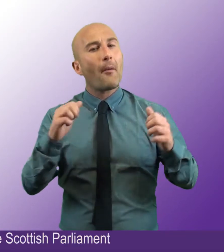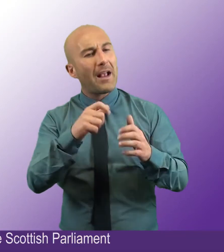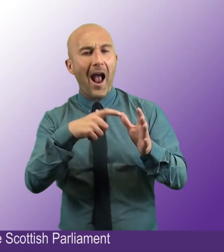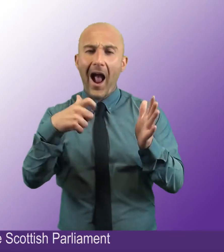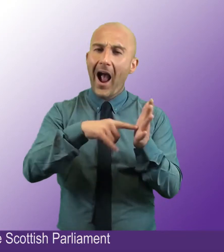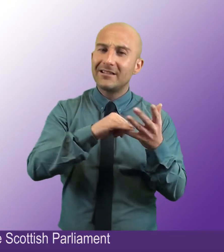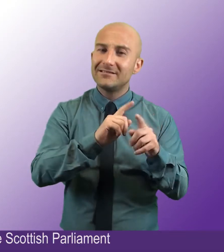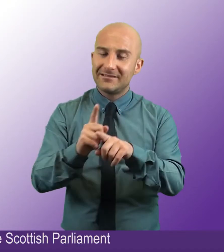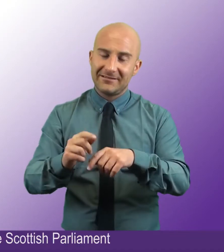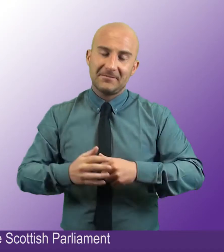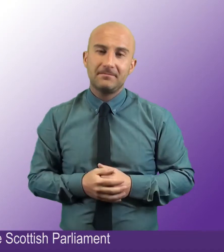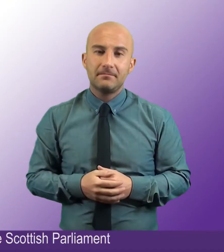Acts of the Scottish Parliament